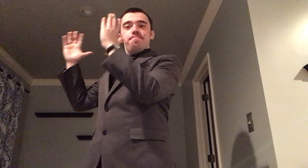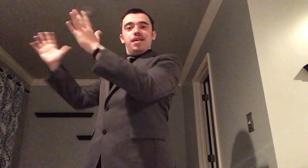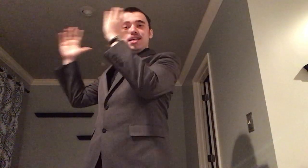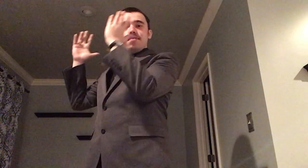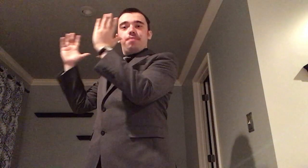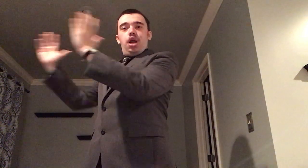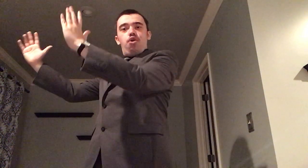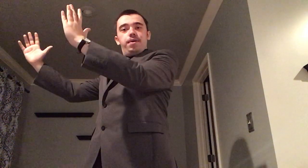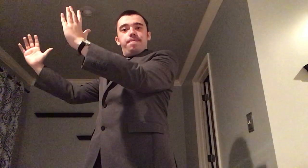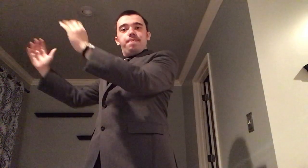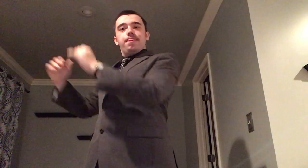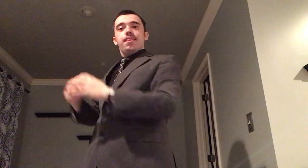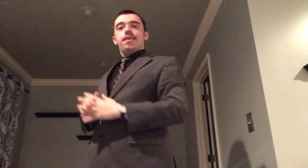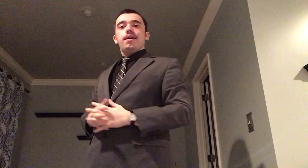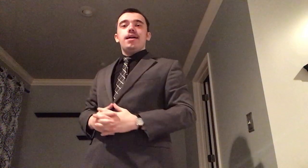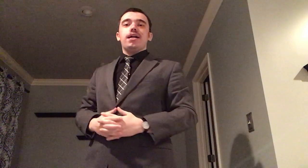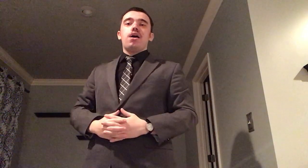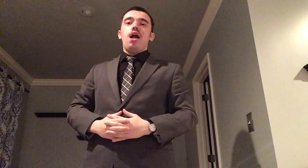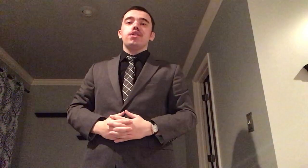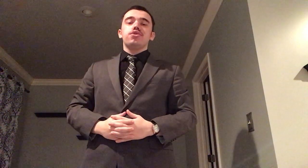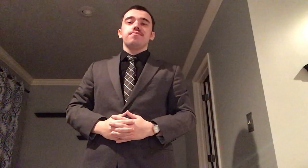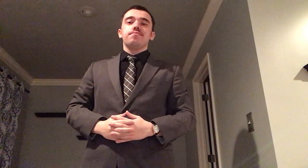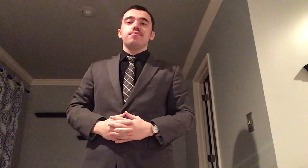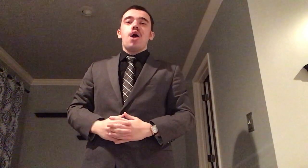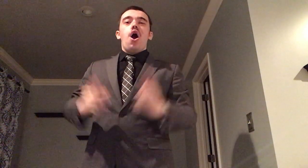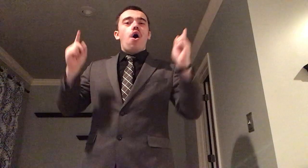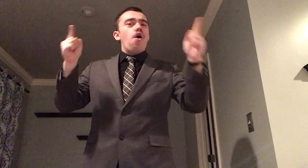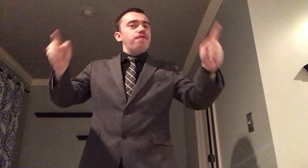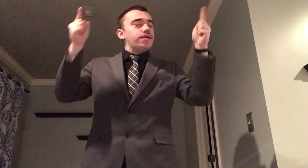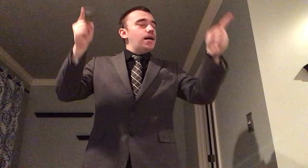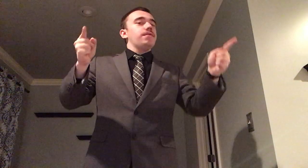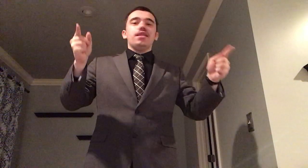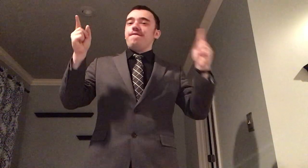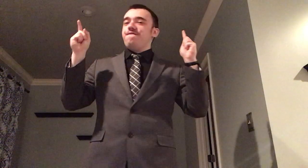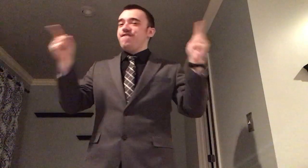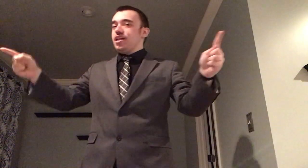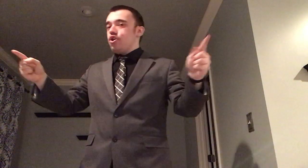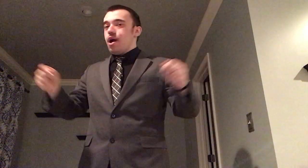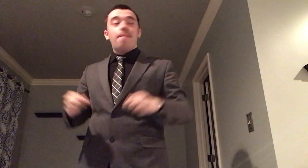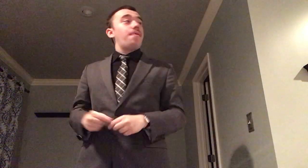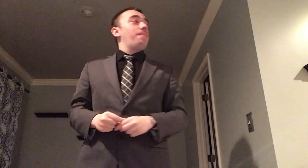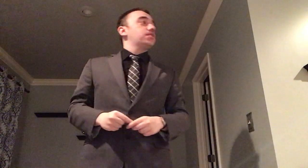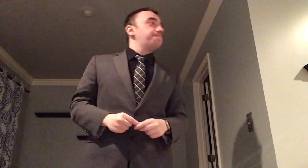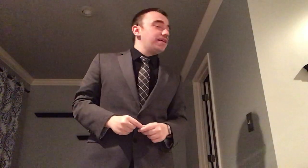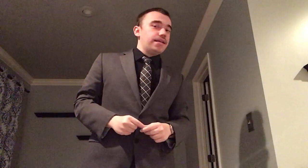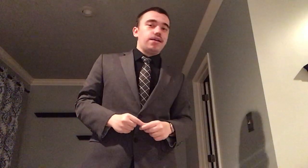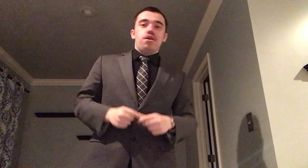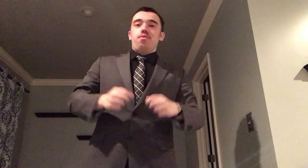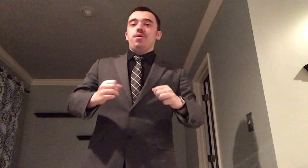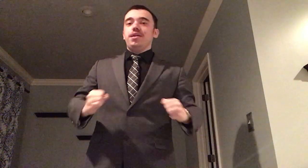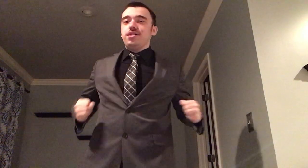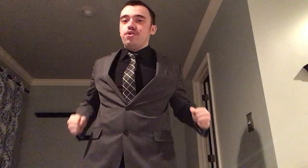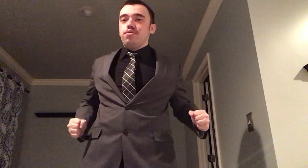big diploma in college overcoming the fear of public speaking will lead to